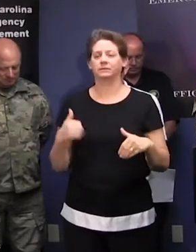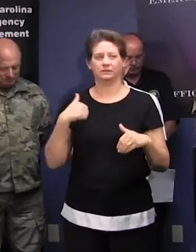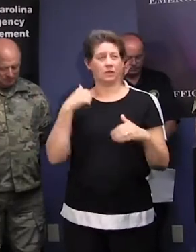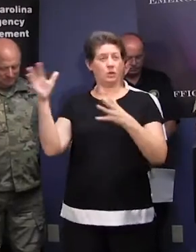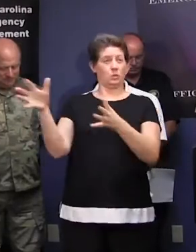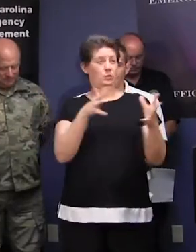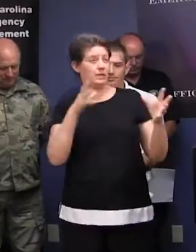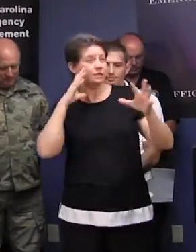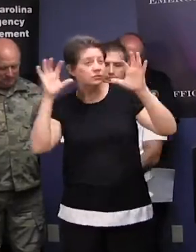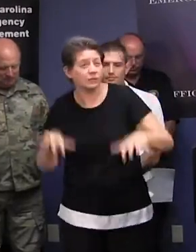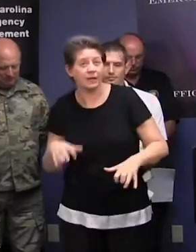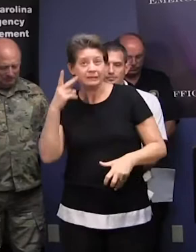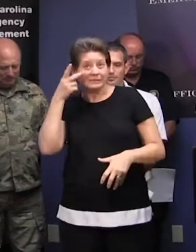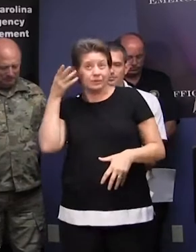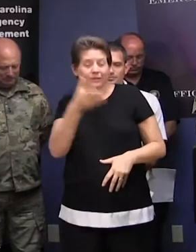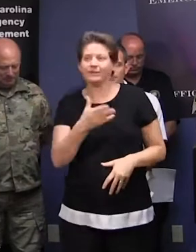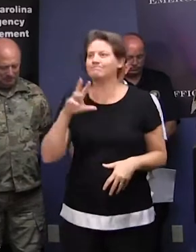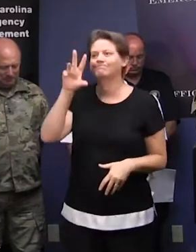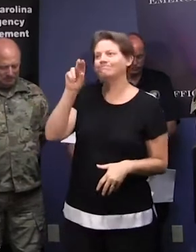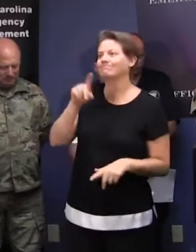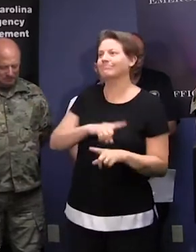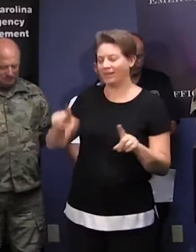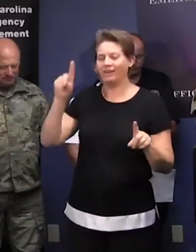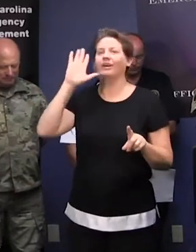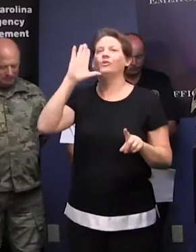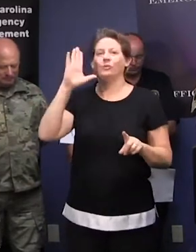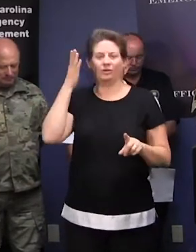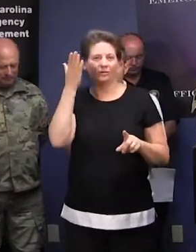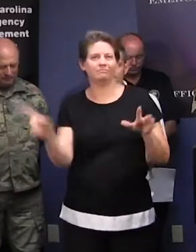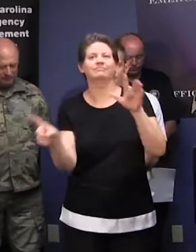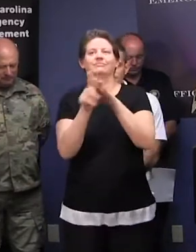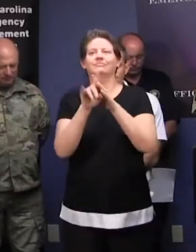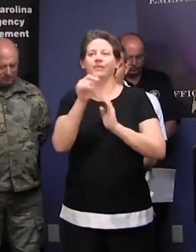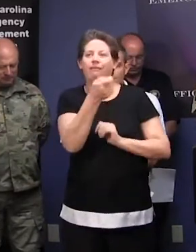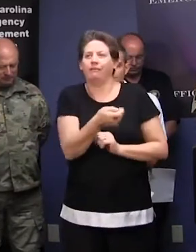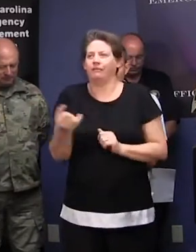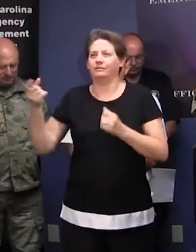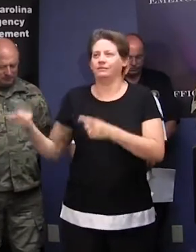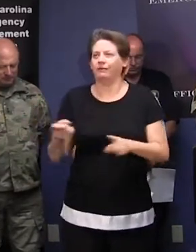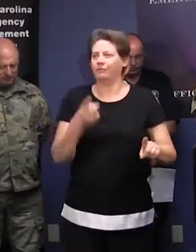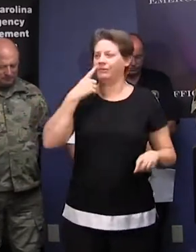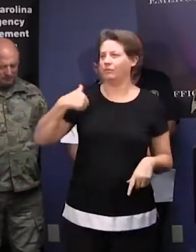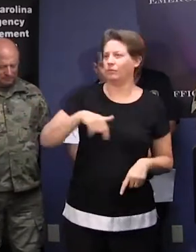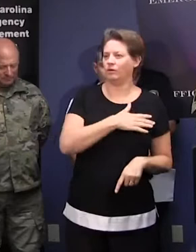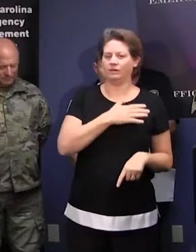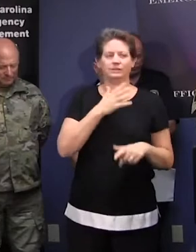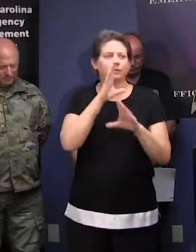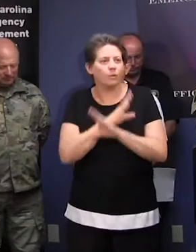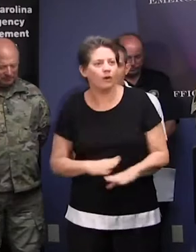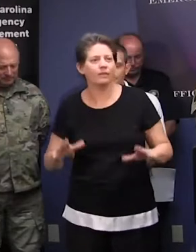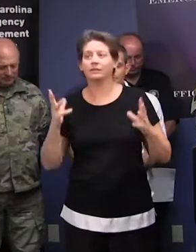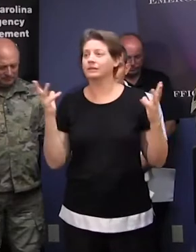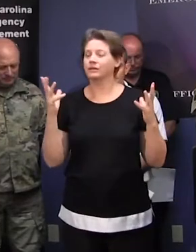in the wind and the rain of this storm, your presence will be made clear in the small whispers. Whispers like people